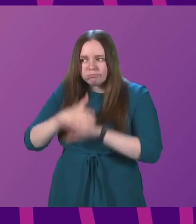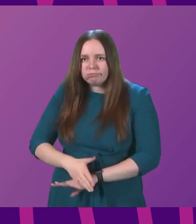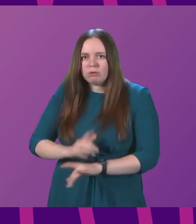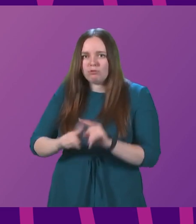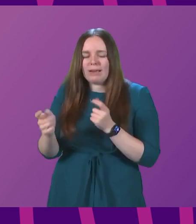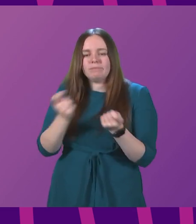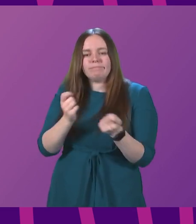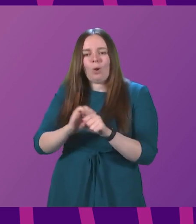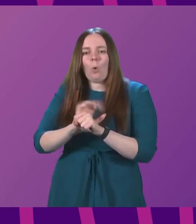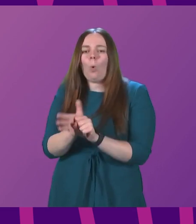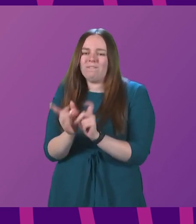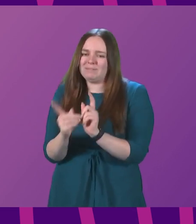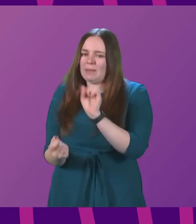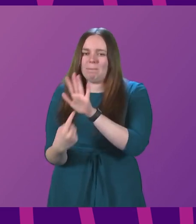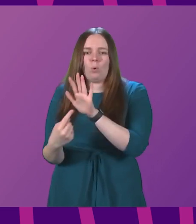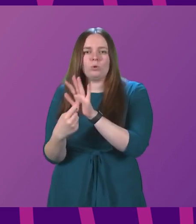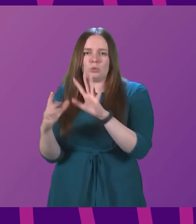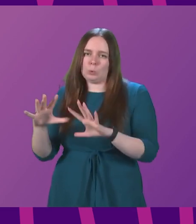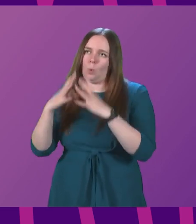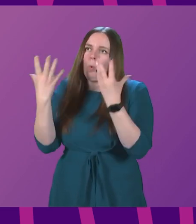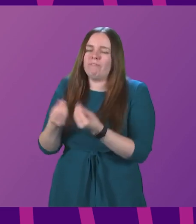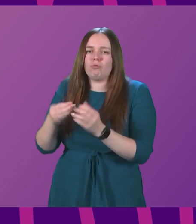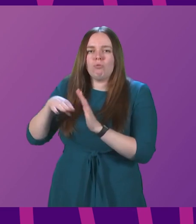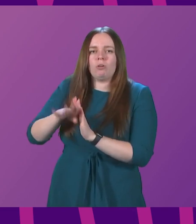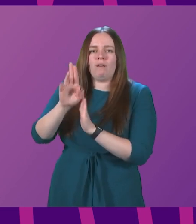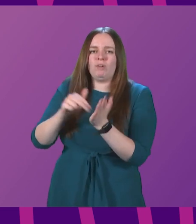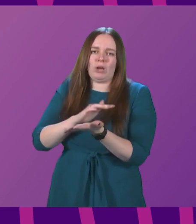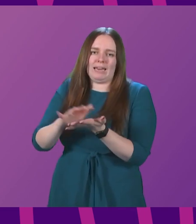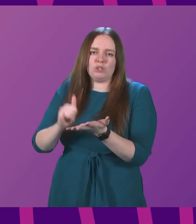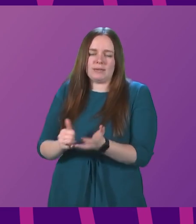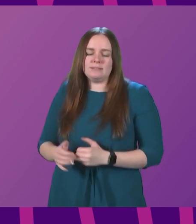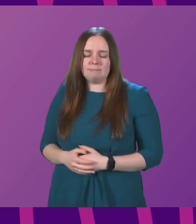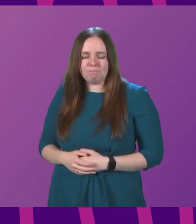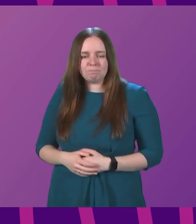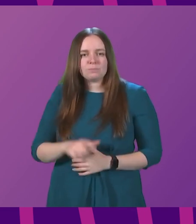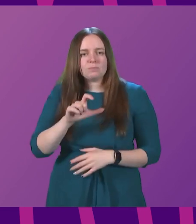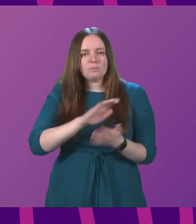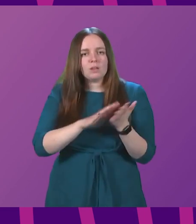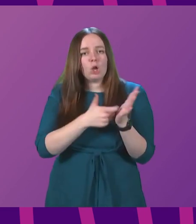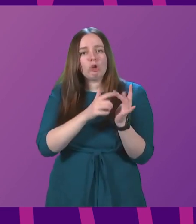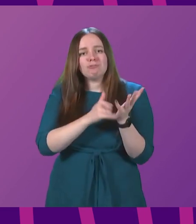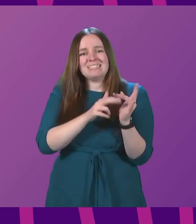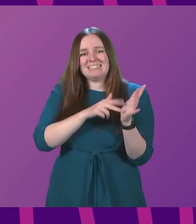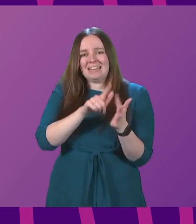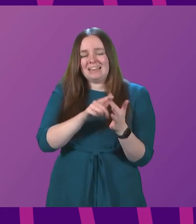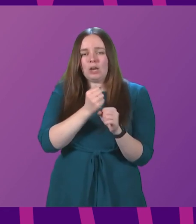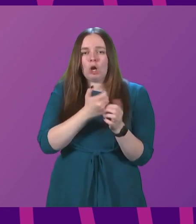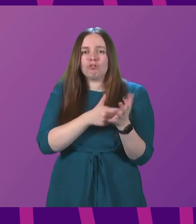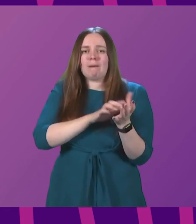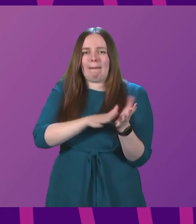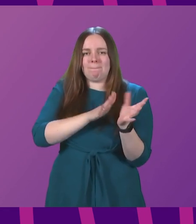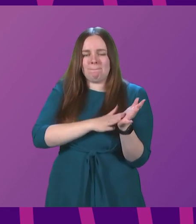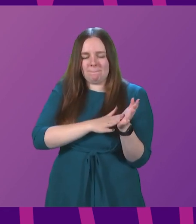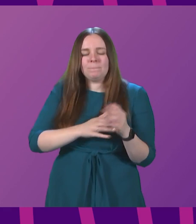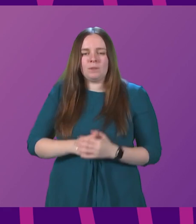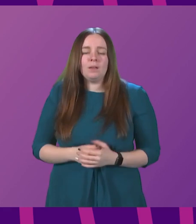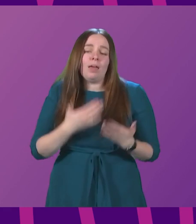under control are so important to that overall wider recovery for the National Health Service. Christine Graham to be called by Jackson Carlow. Thank you,